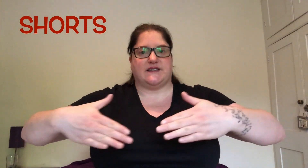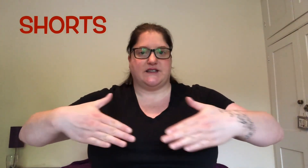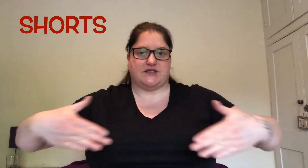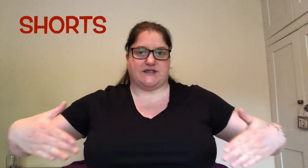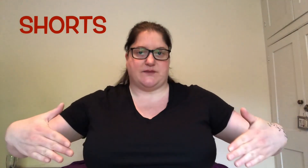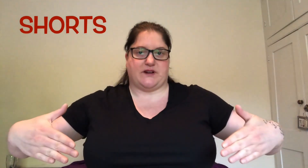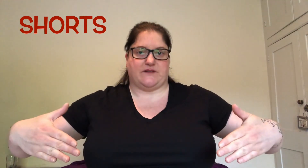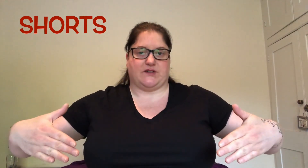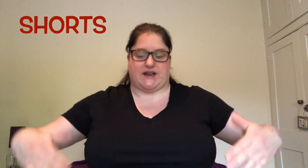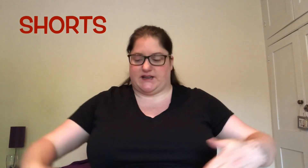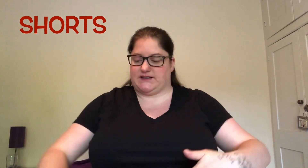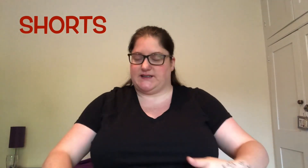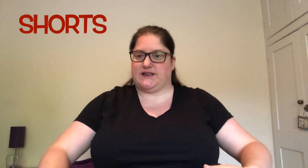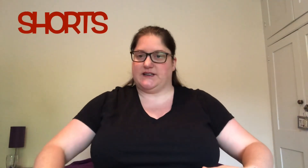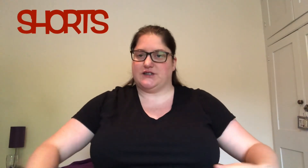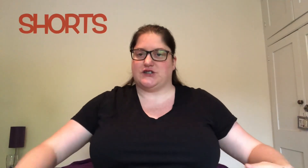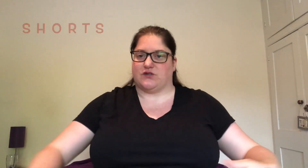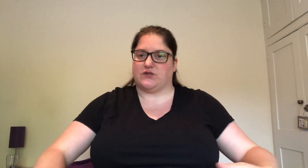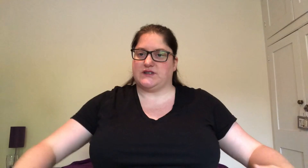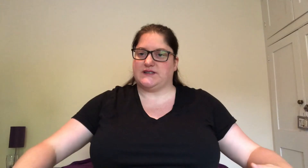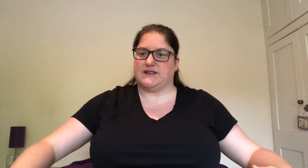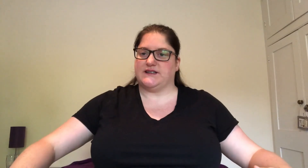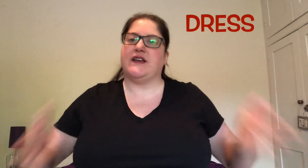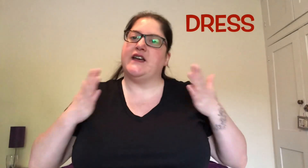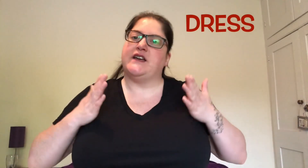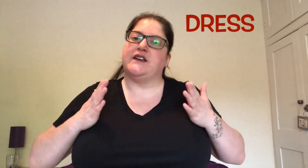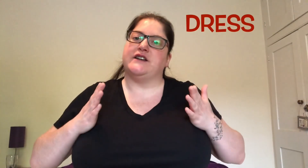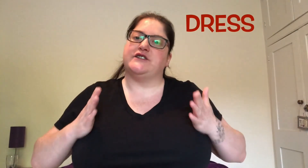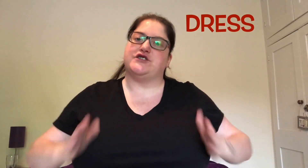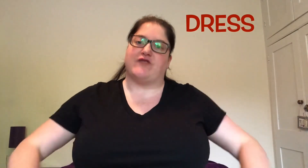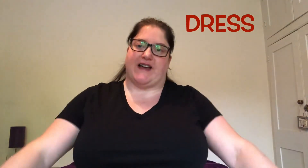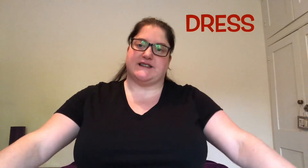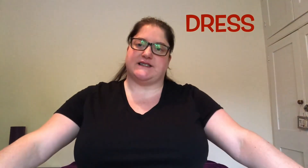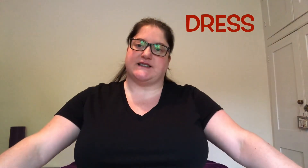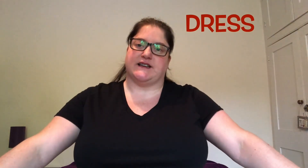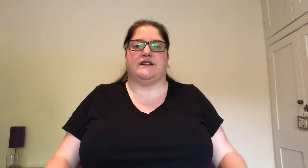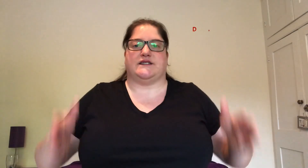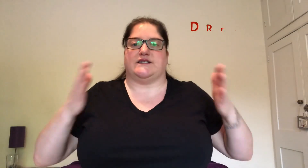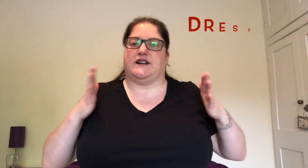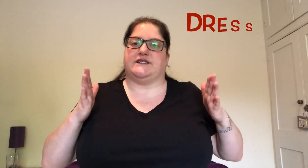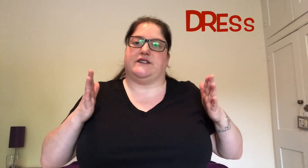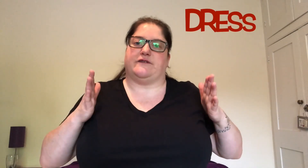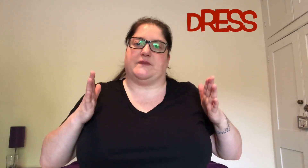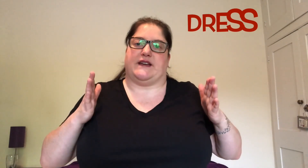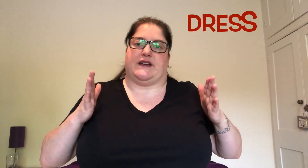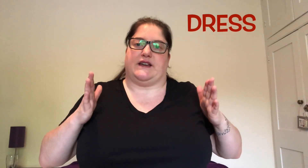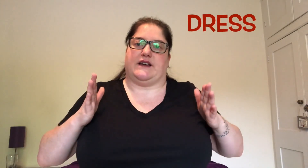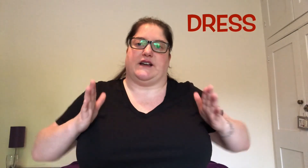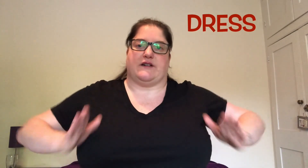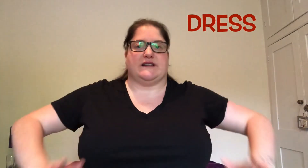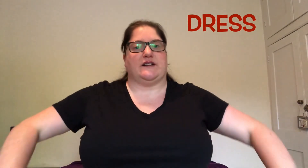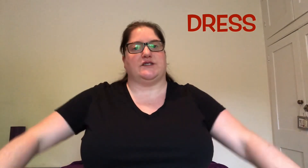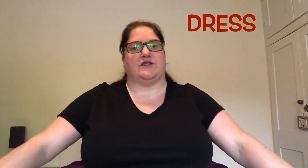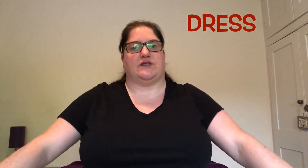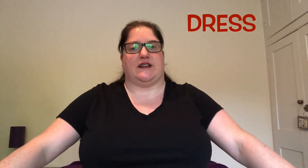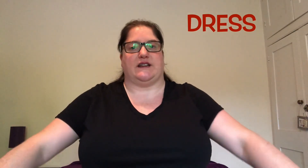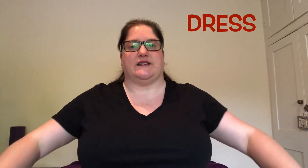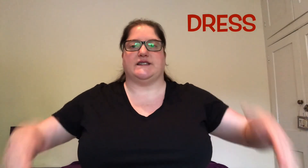just above your knees. Shorts. Dress. So starting from here and going down to your knees